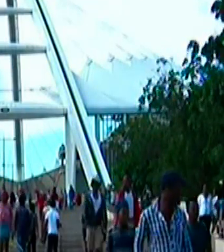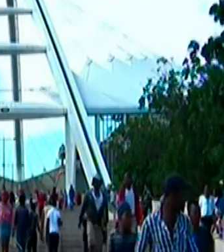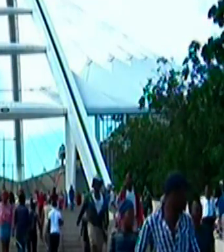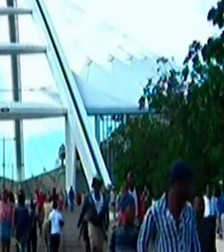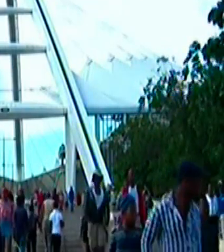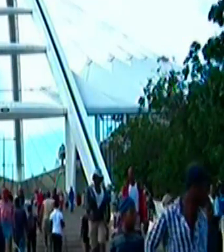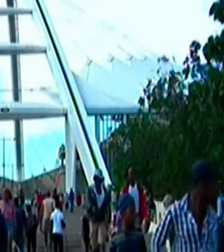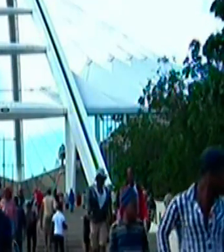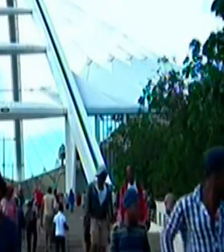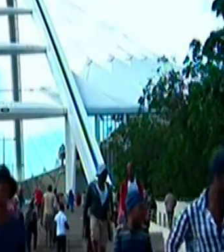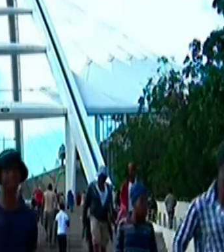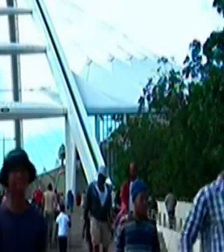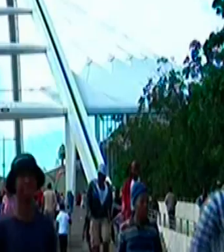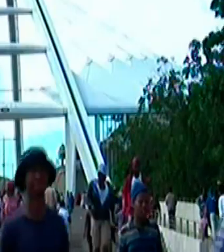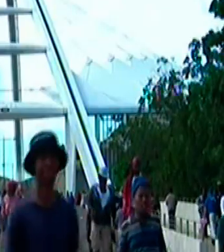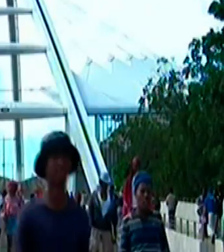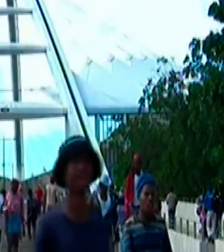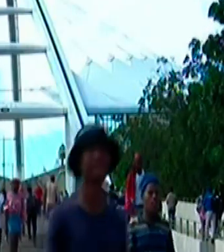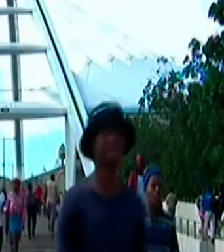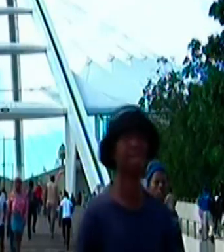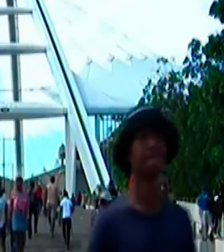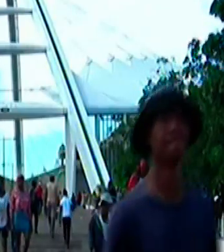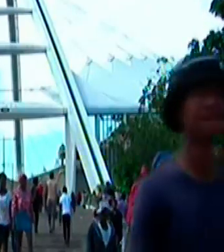praises, and proverbs.